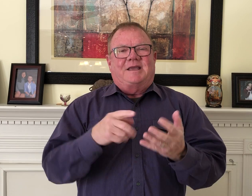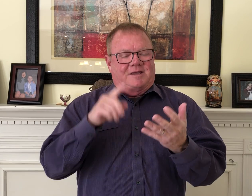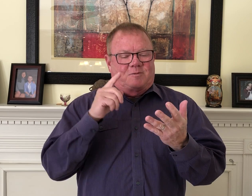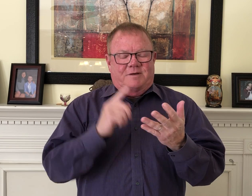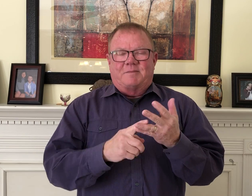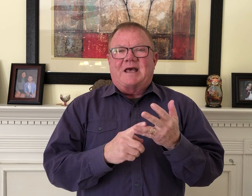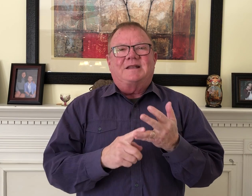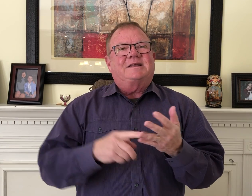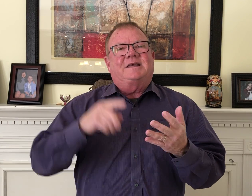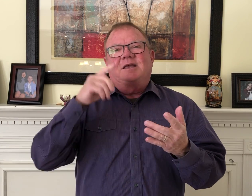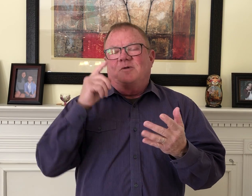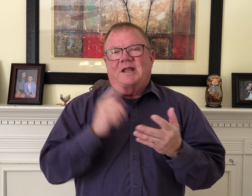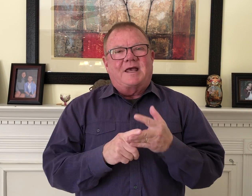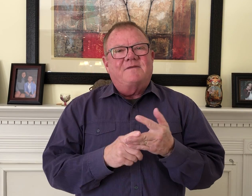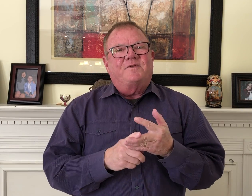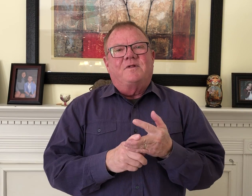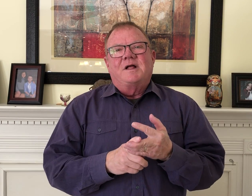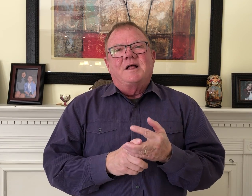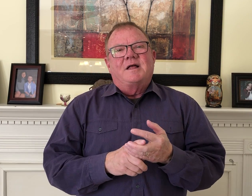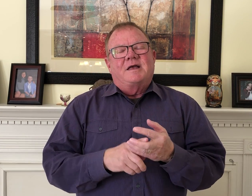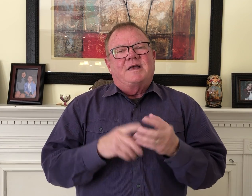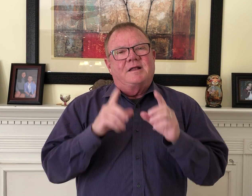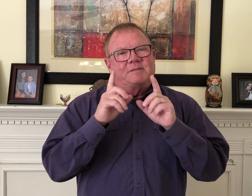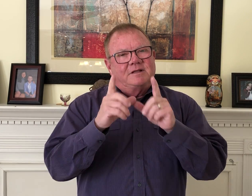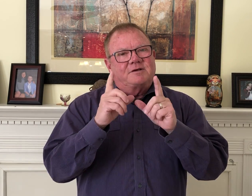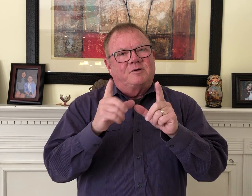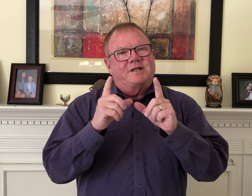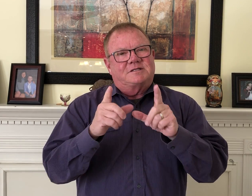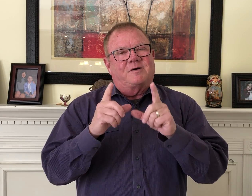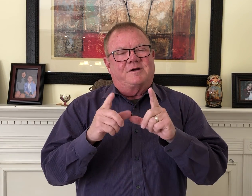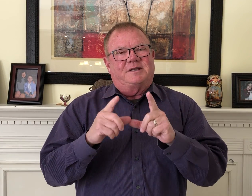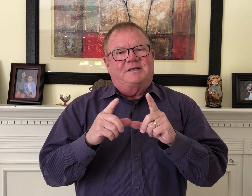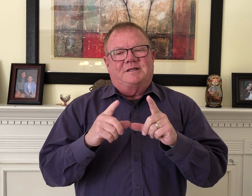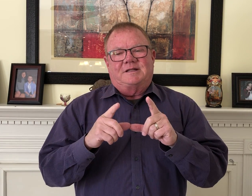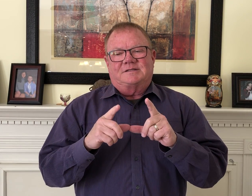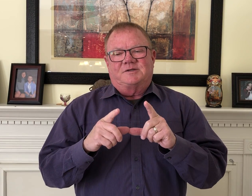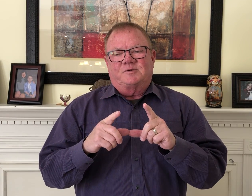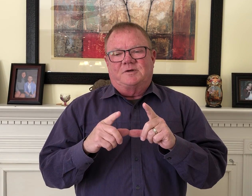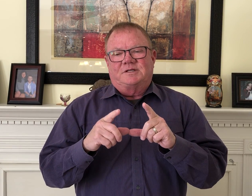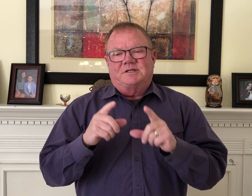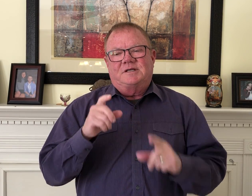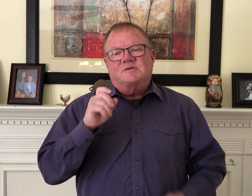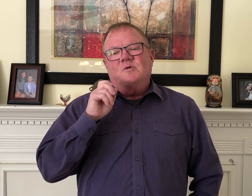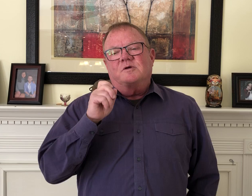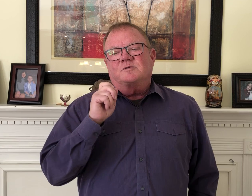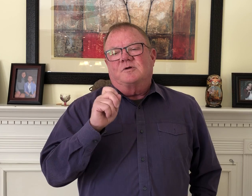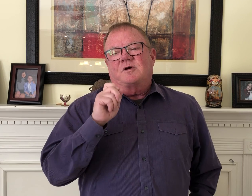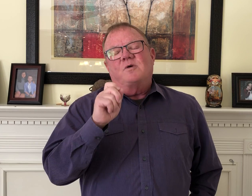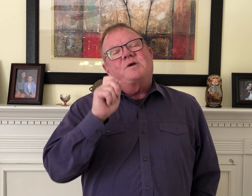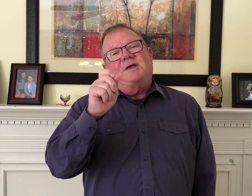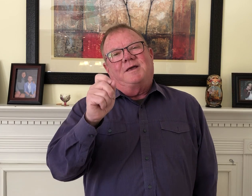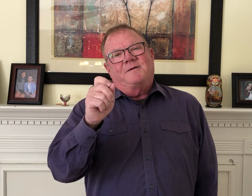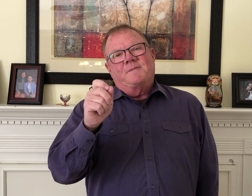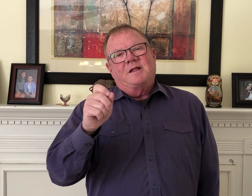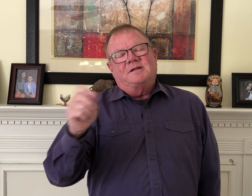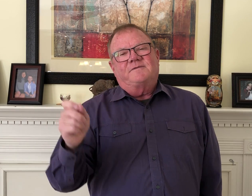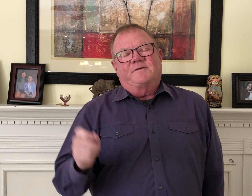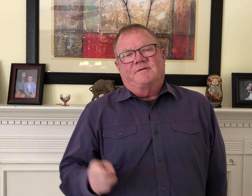king. He wasn't mad at the king. wasn't hateful. But look what his heart did in that situation. His words were, O king, live forever.